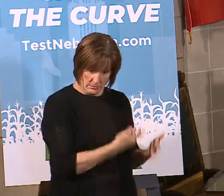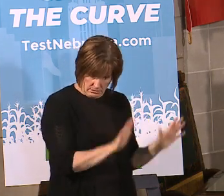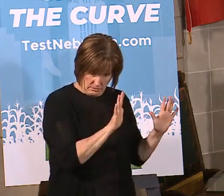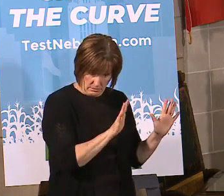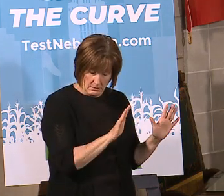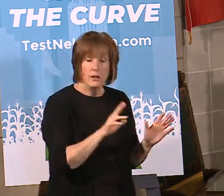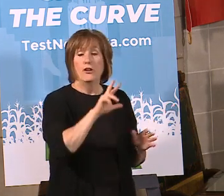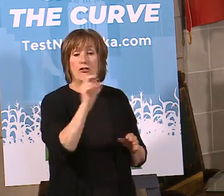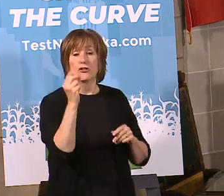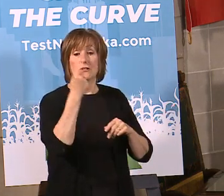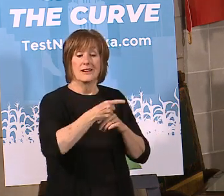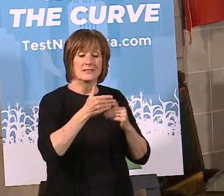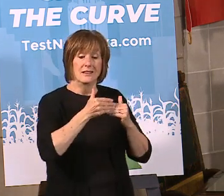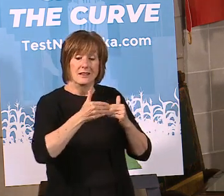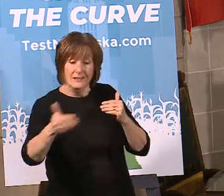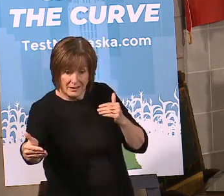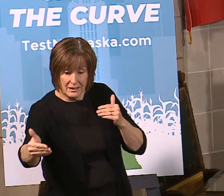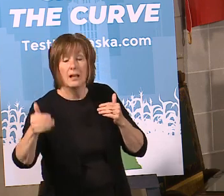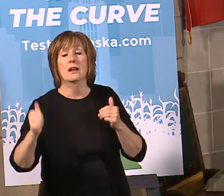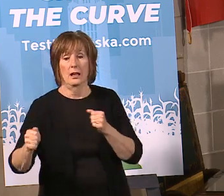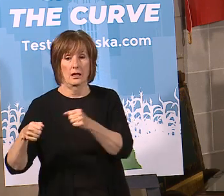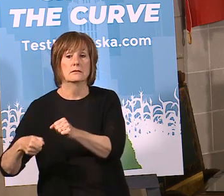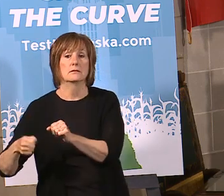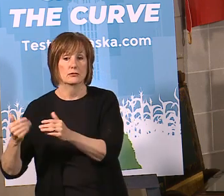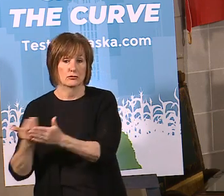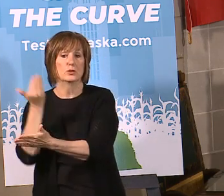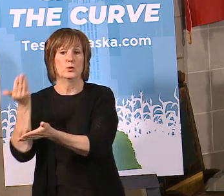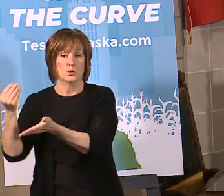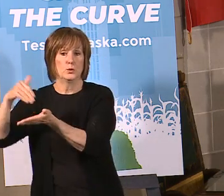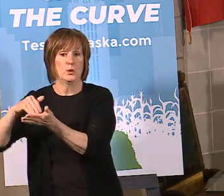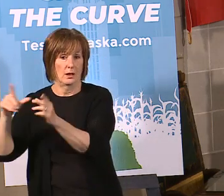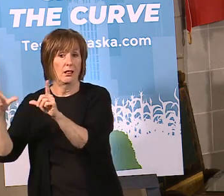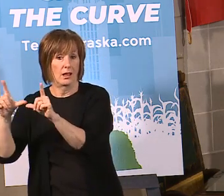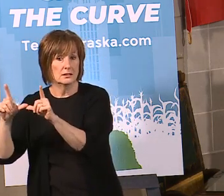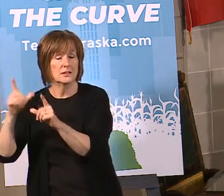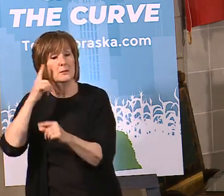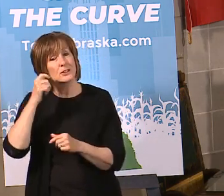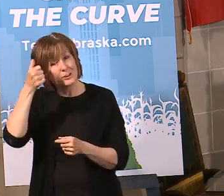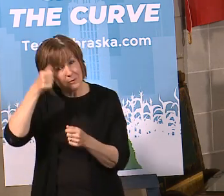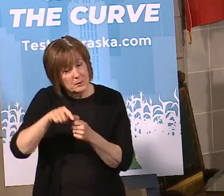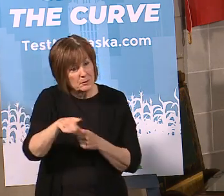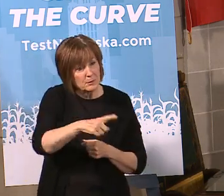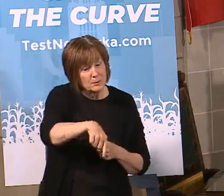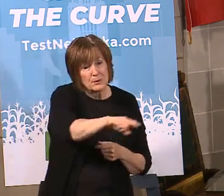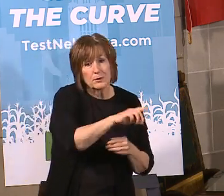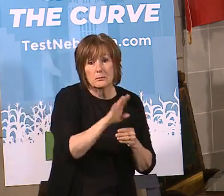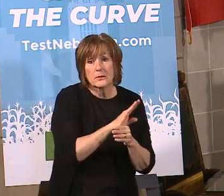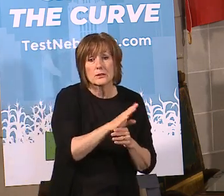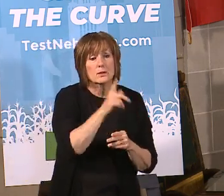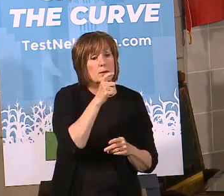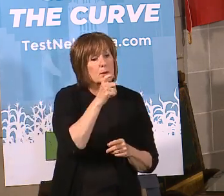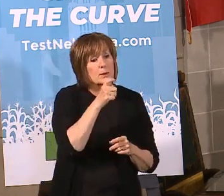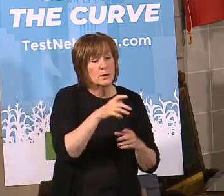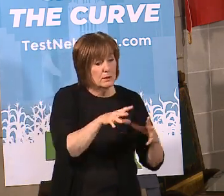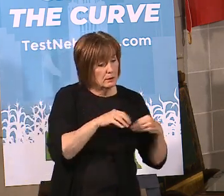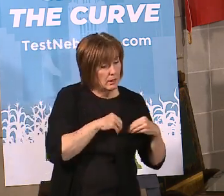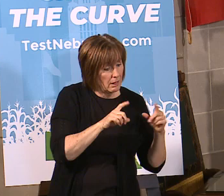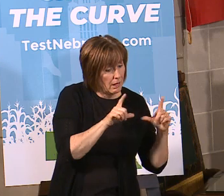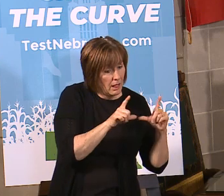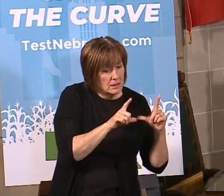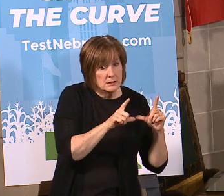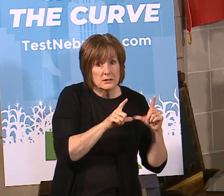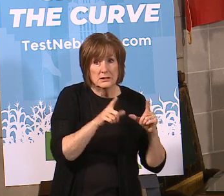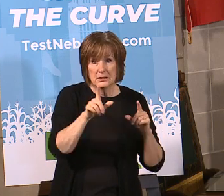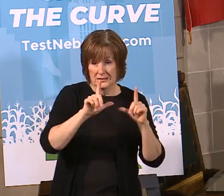renewed because it will be good. And so we'd ask all businesses who take those licenses to remember that if they expired